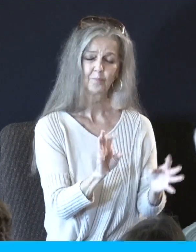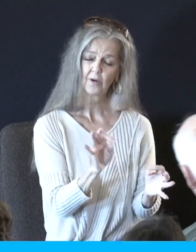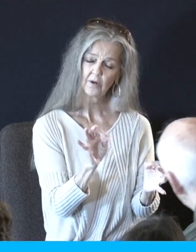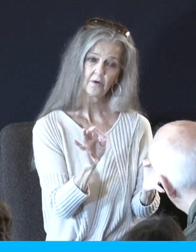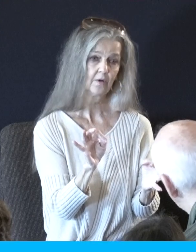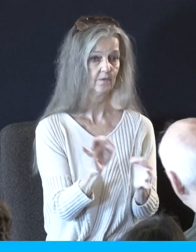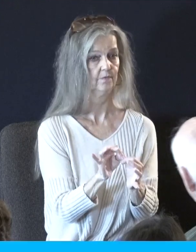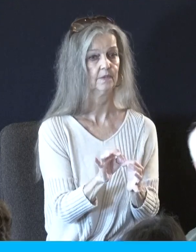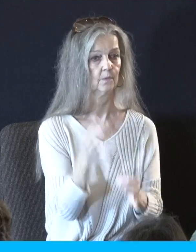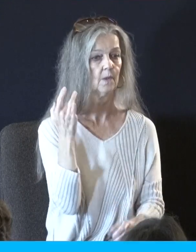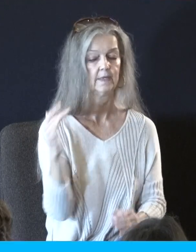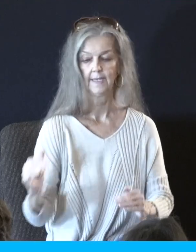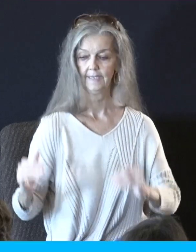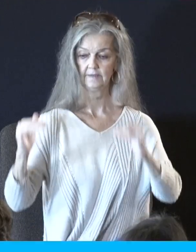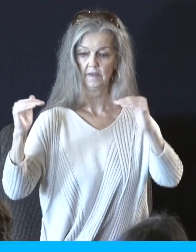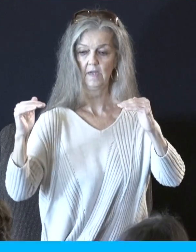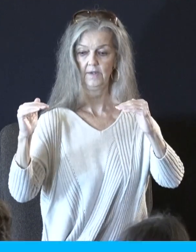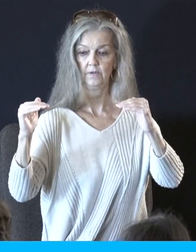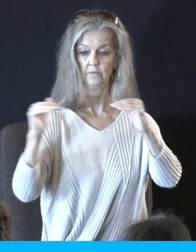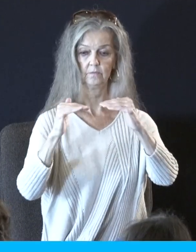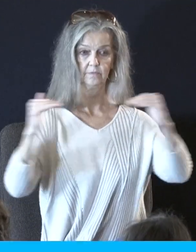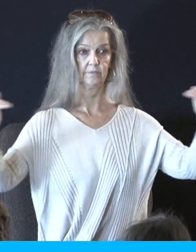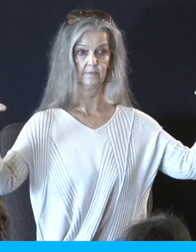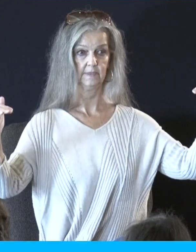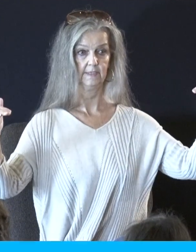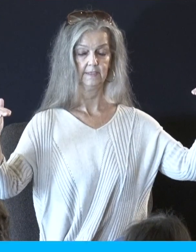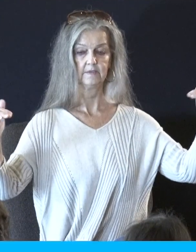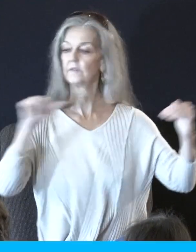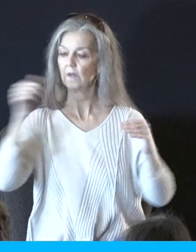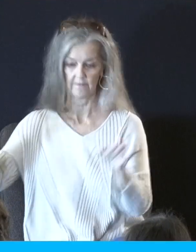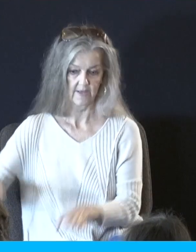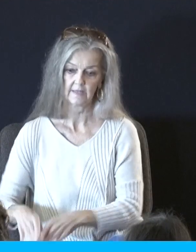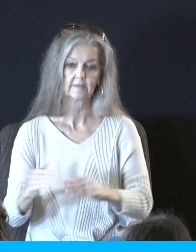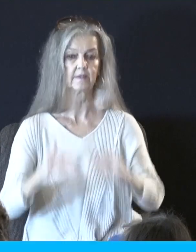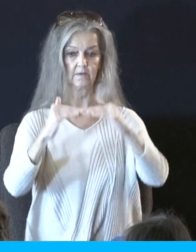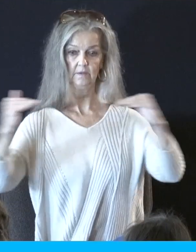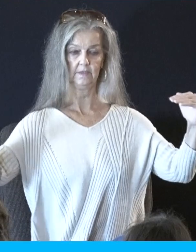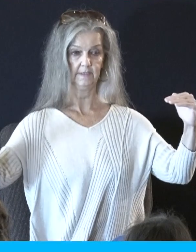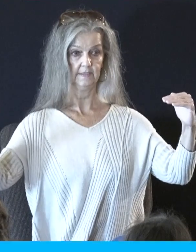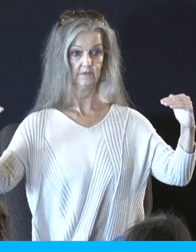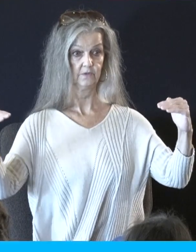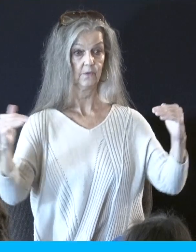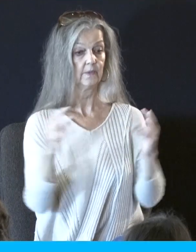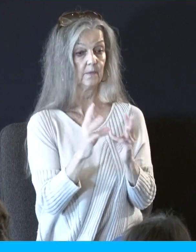it is higher in elevation, so it's not hot in the summer and it's comfortable in the winter. Next,